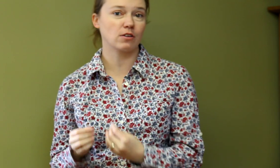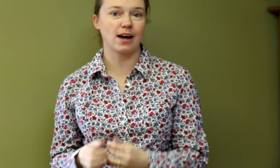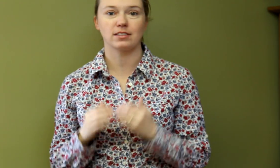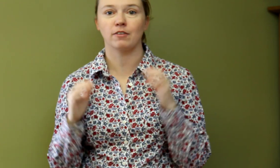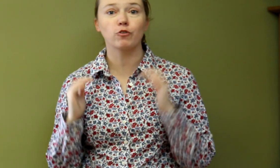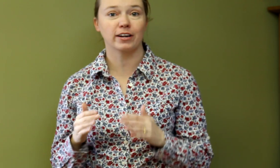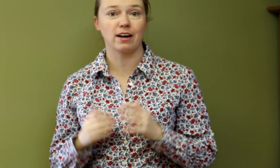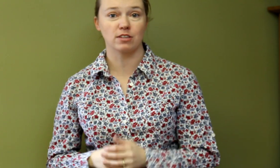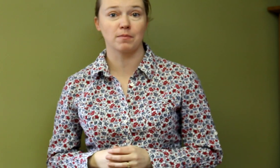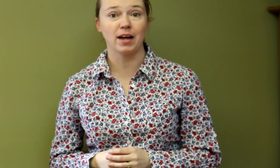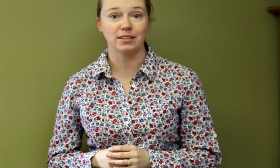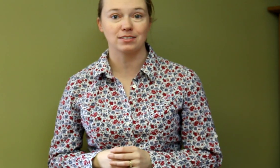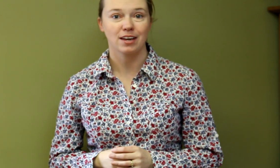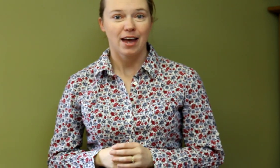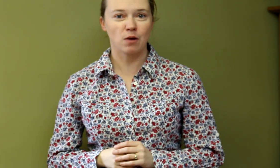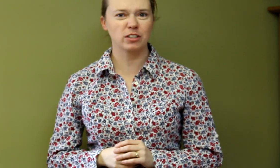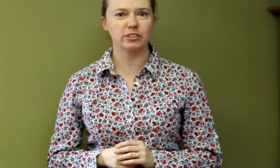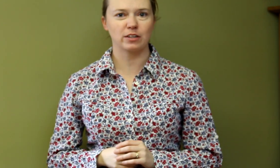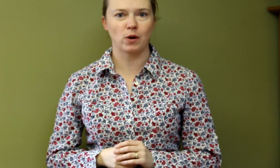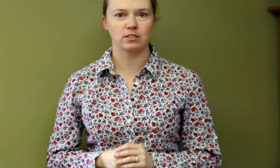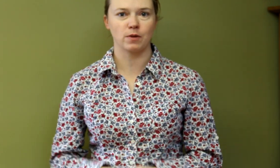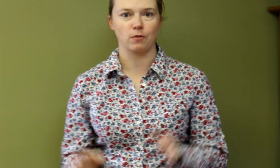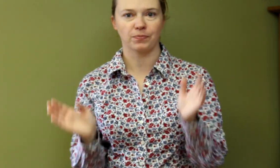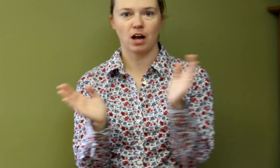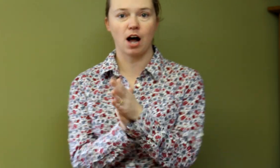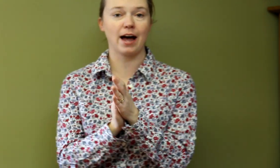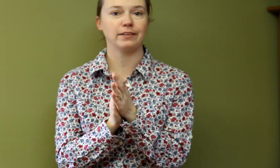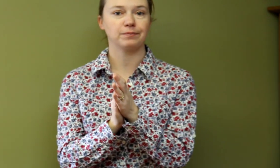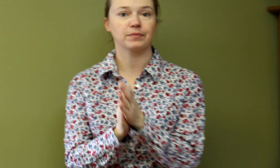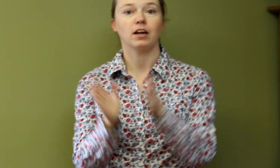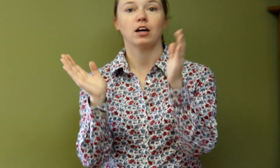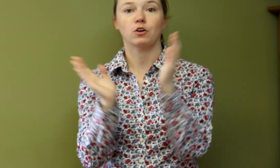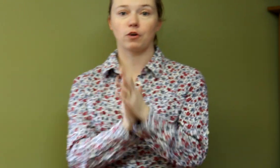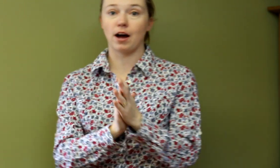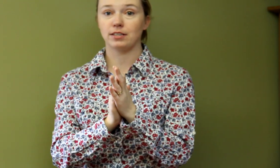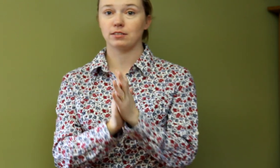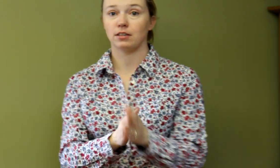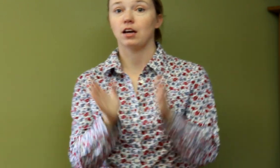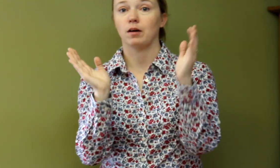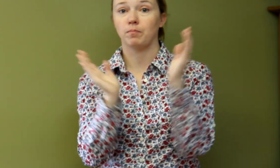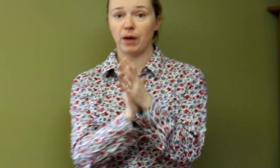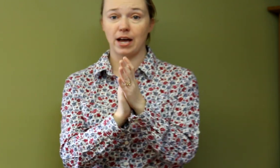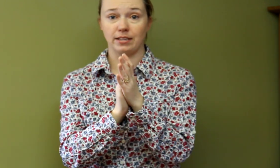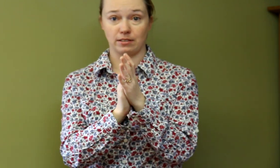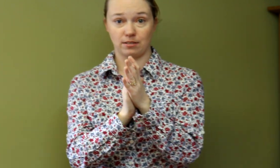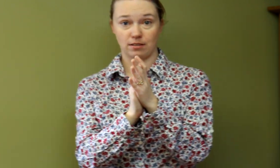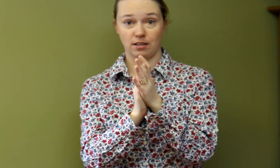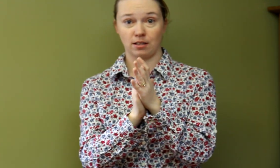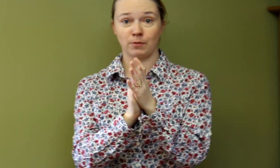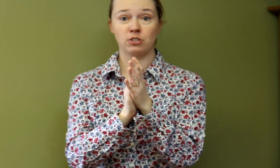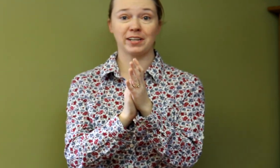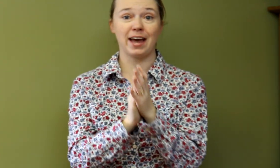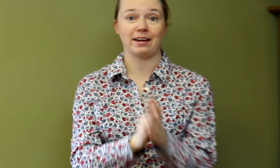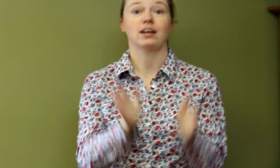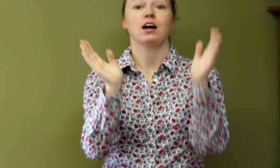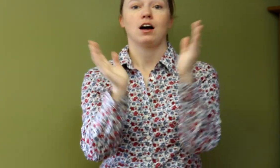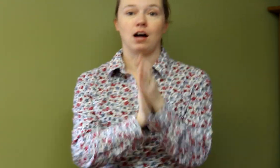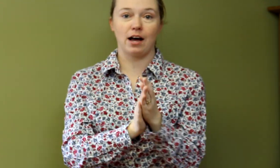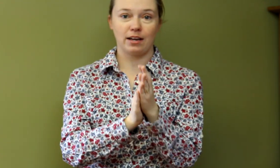cross, and four counts on buns. And we're going do that twice in a row. Hot, cross, buns. Then we do it again. Hot,